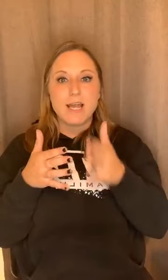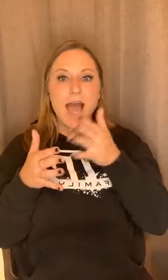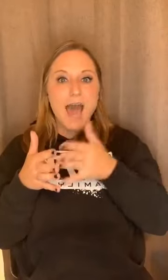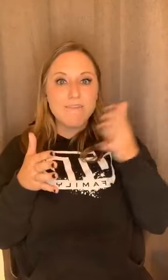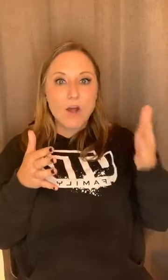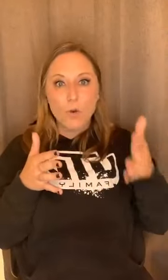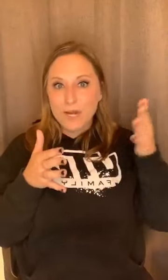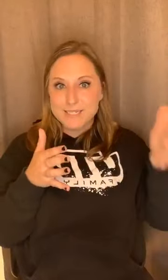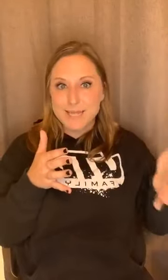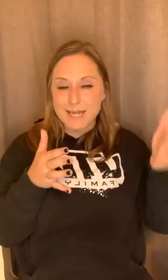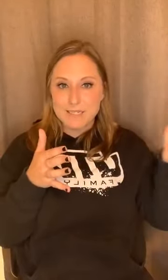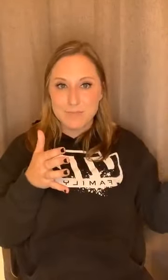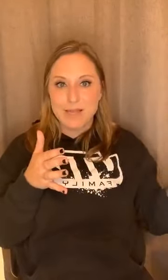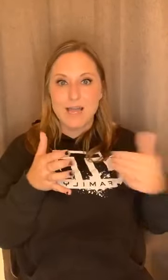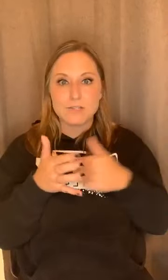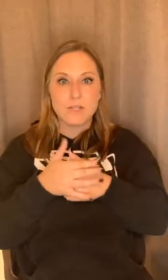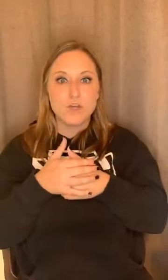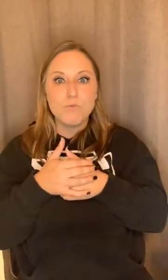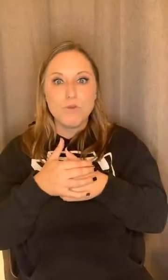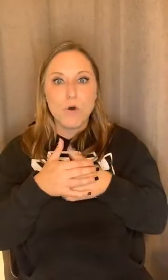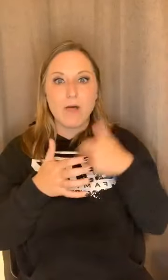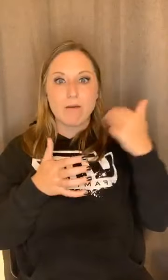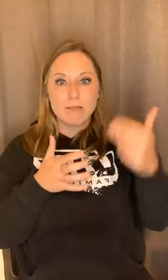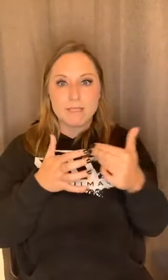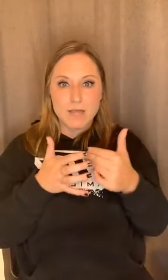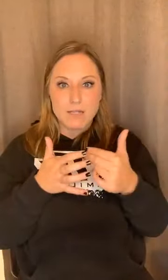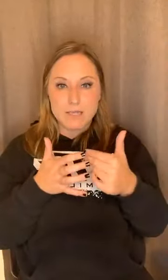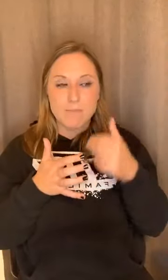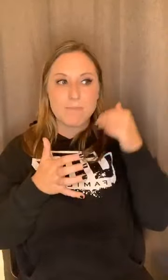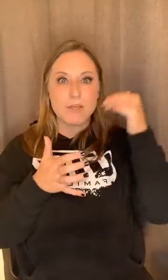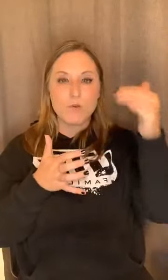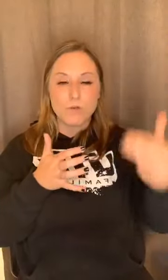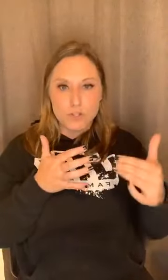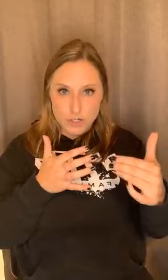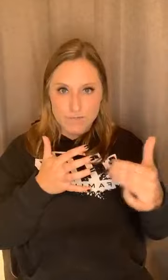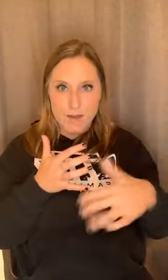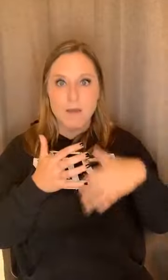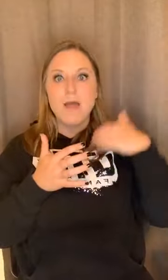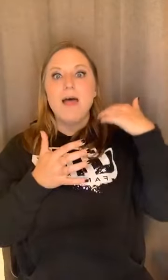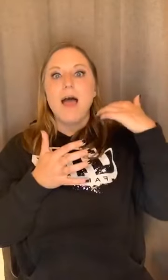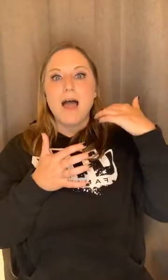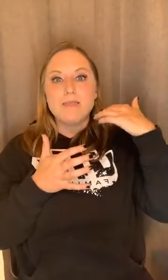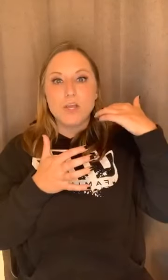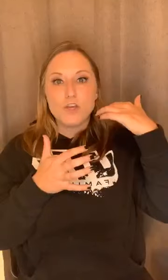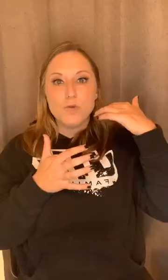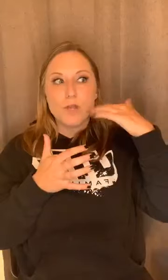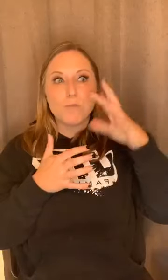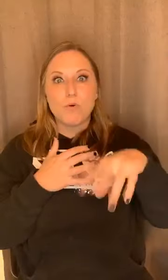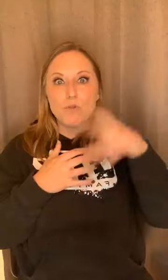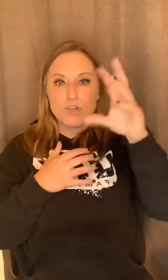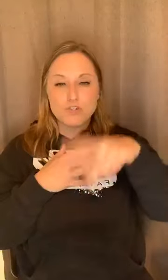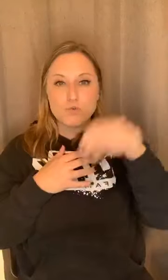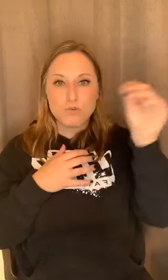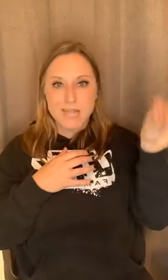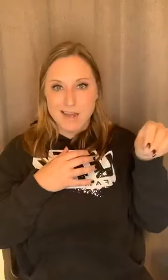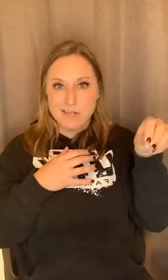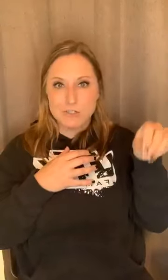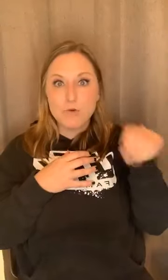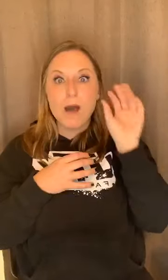like have it already set into play so that you know, like when these thoughts come up, that you can shift them and that you can pull these tools out of your toolbox